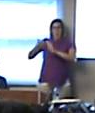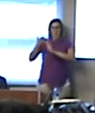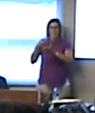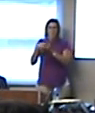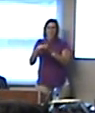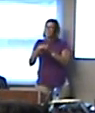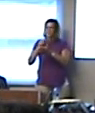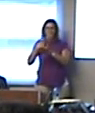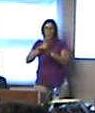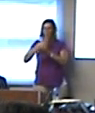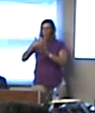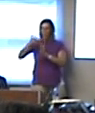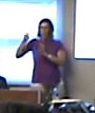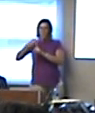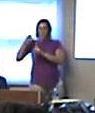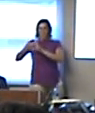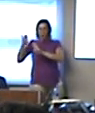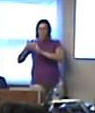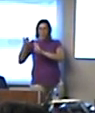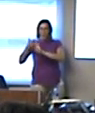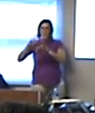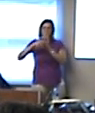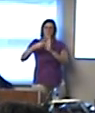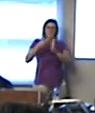that's taking money away from programs and kids.